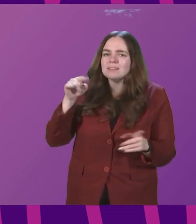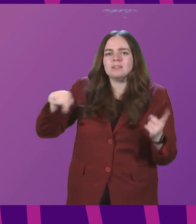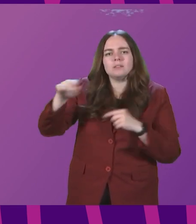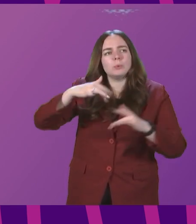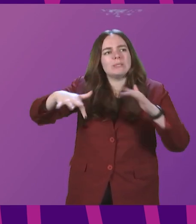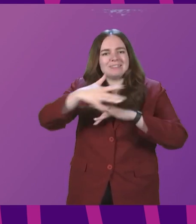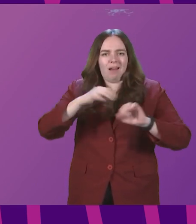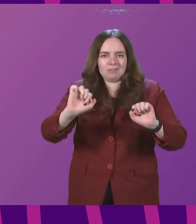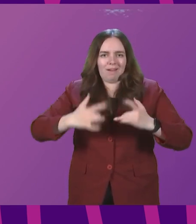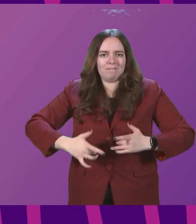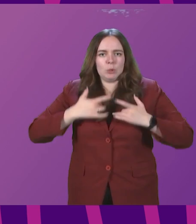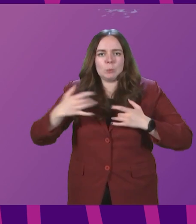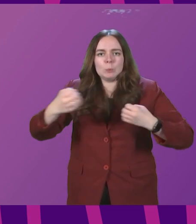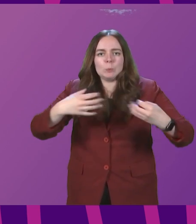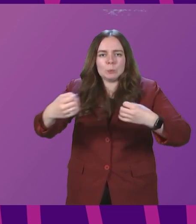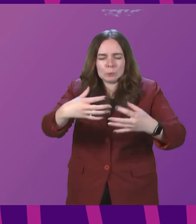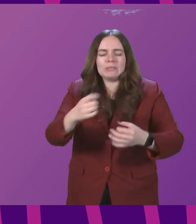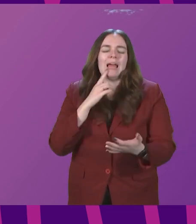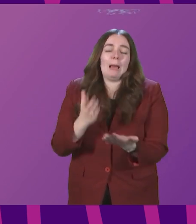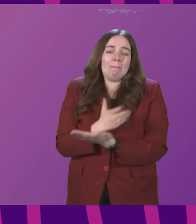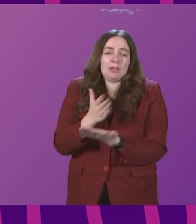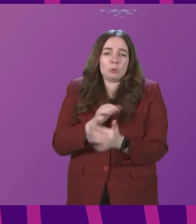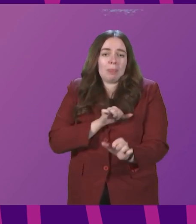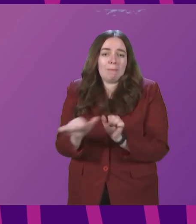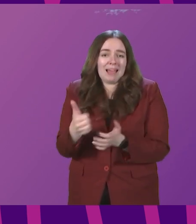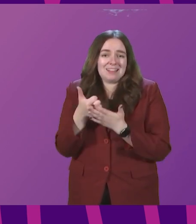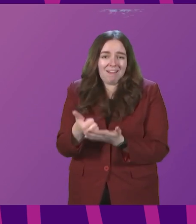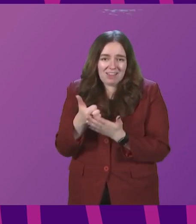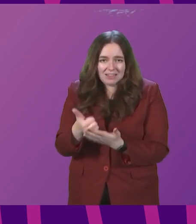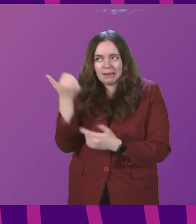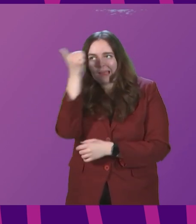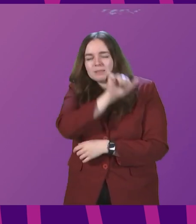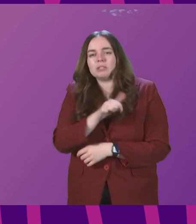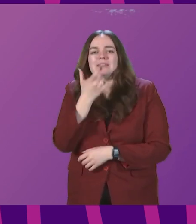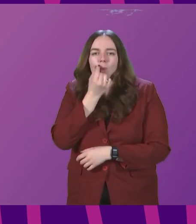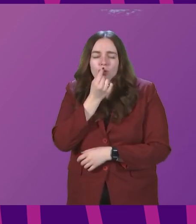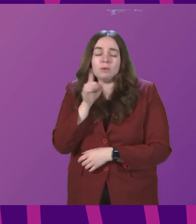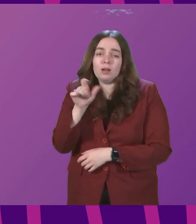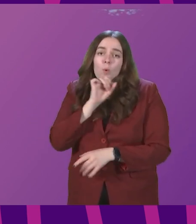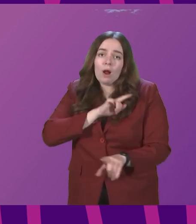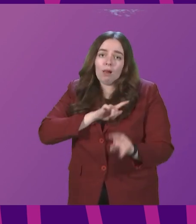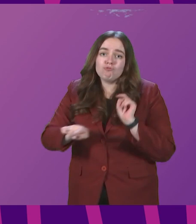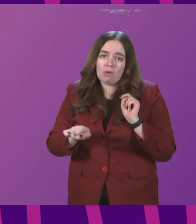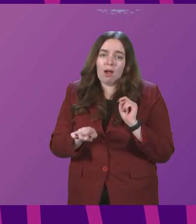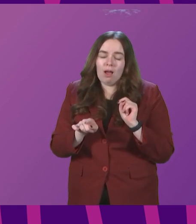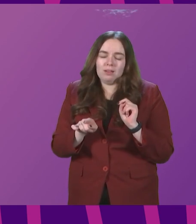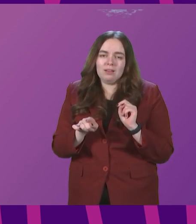and make sure that we take the best possible advice and expertise we can. And that's what we will seek to do, albeit in a relatively short time